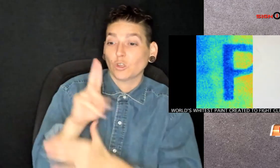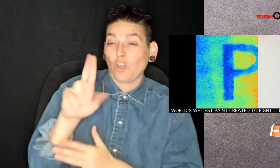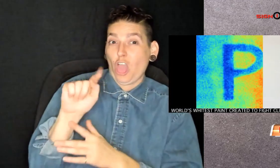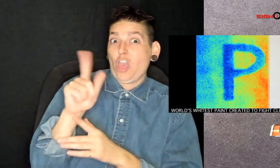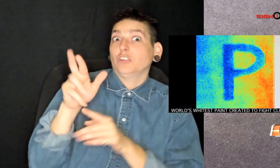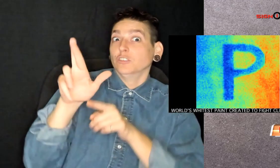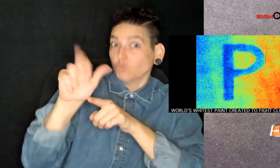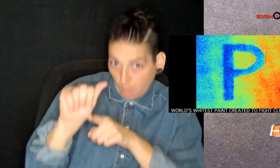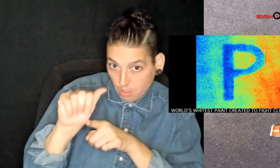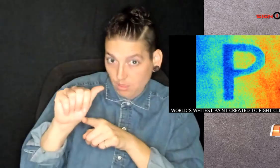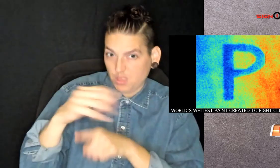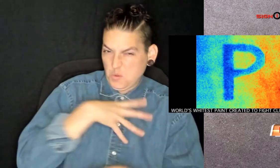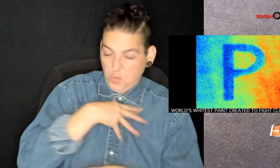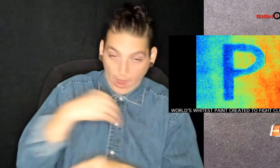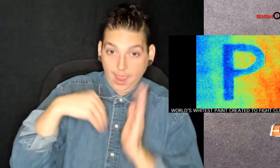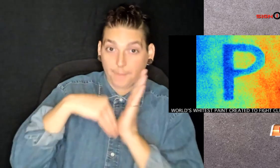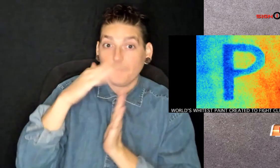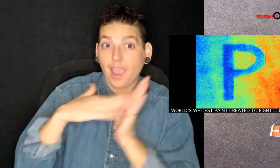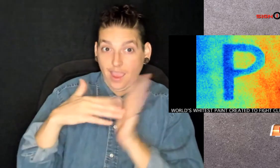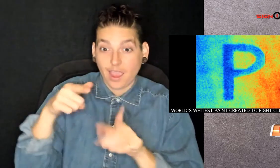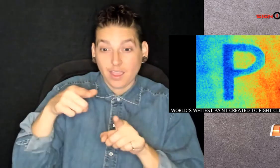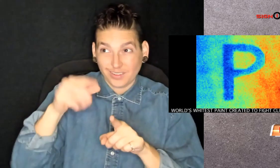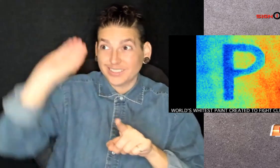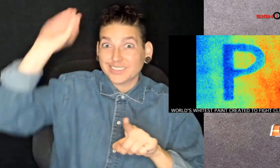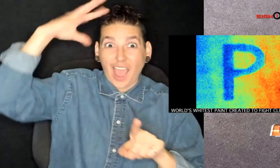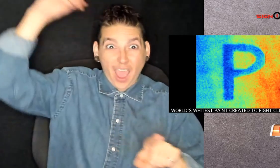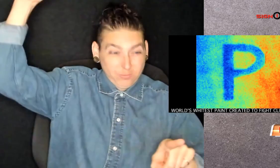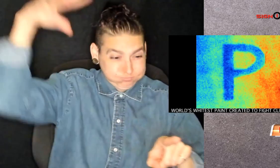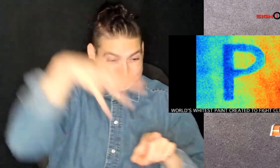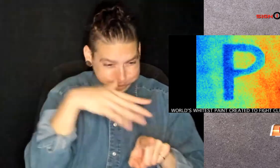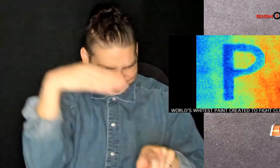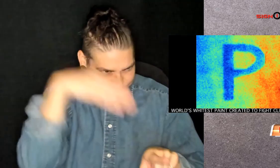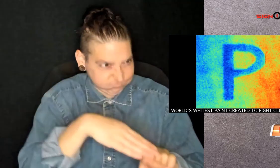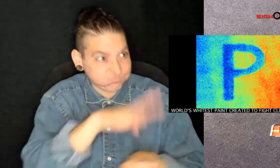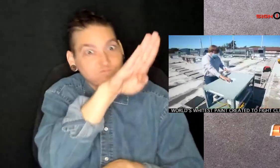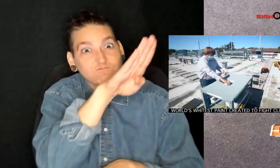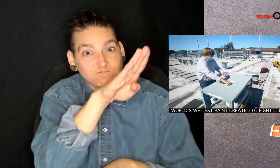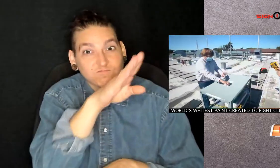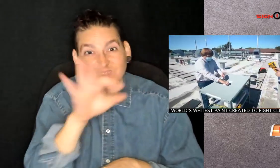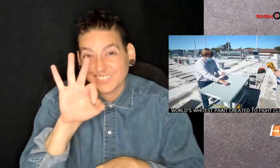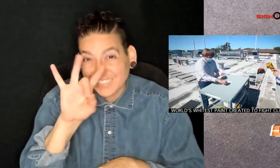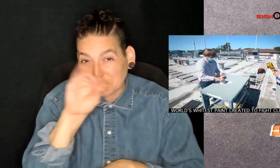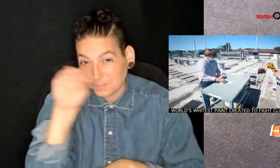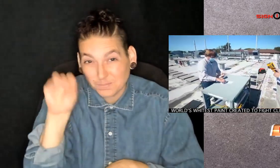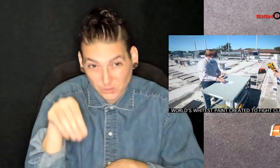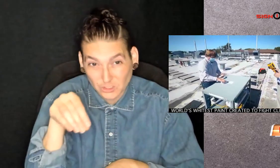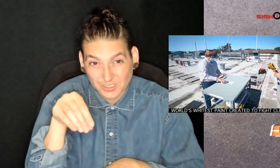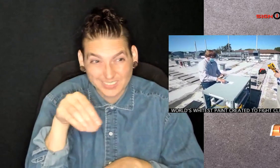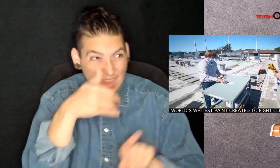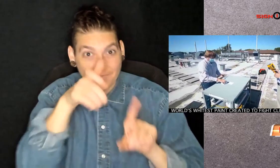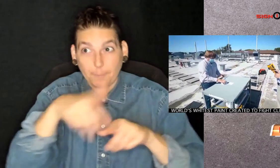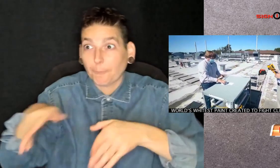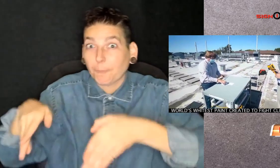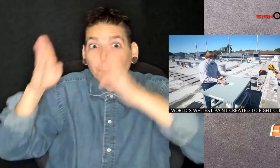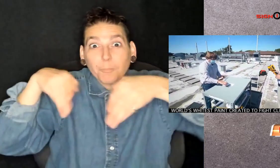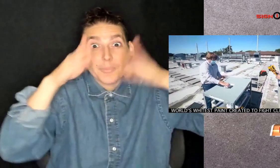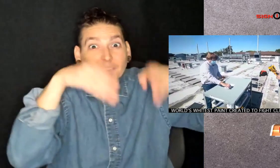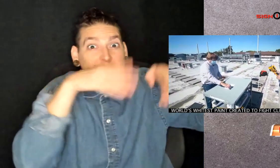paint can reflect 98% of sunlight away from the building,